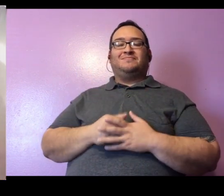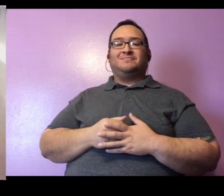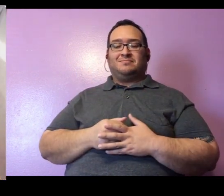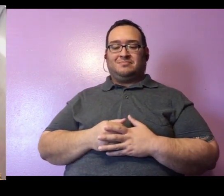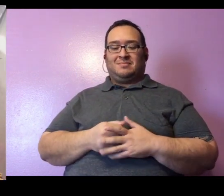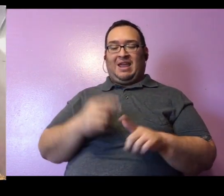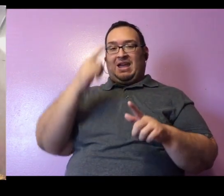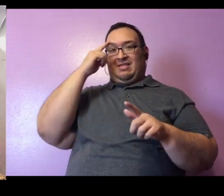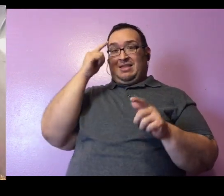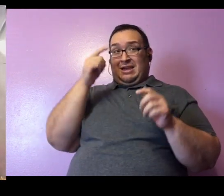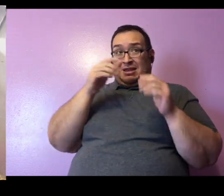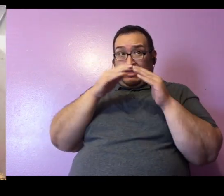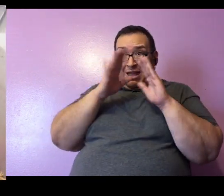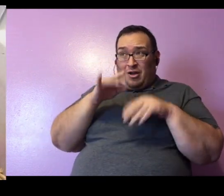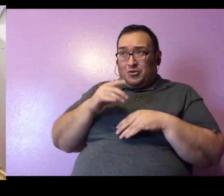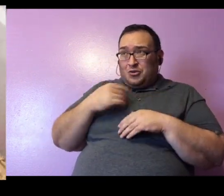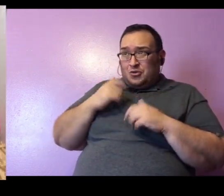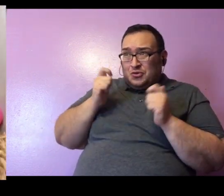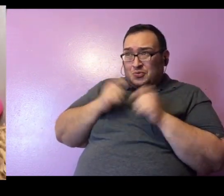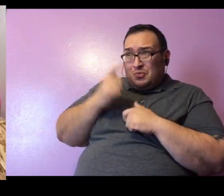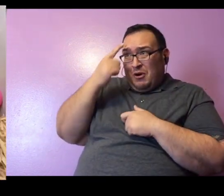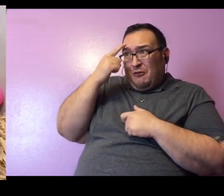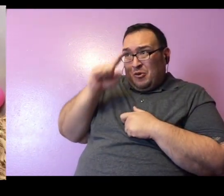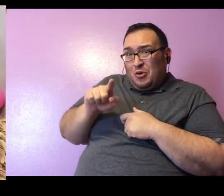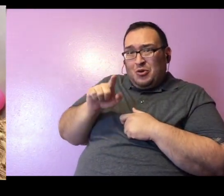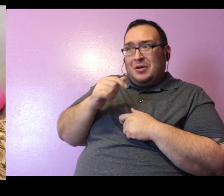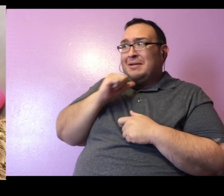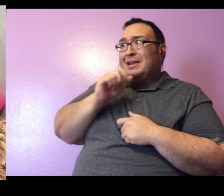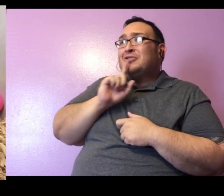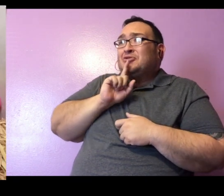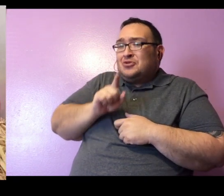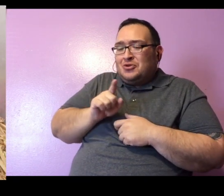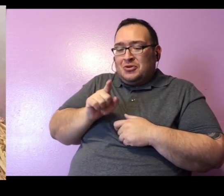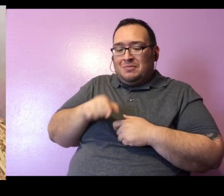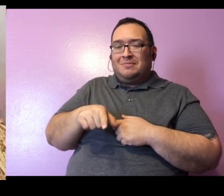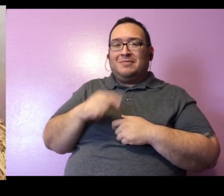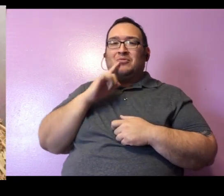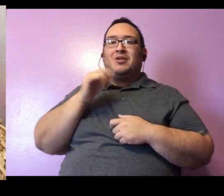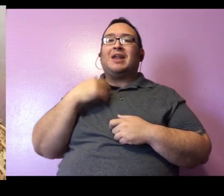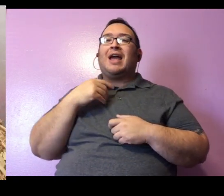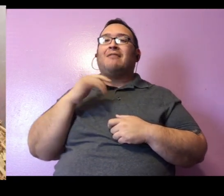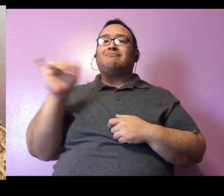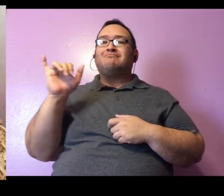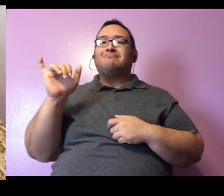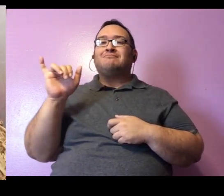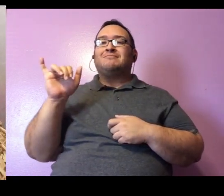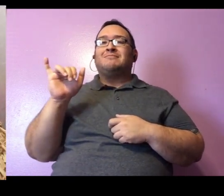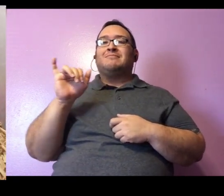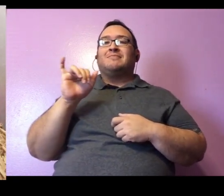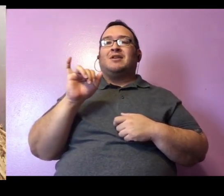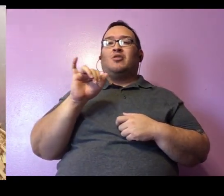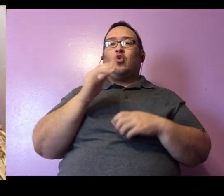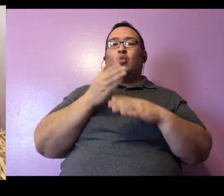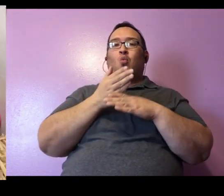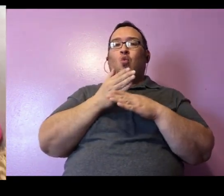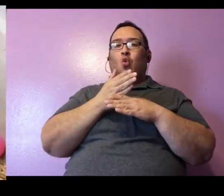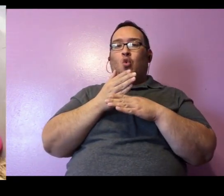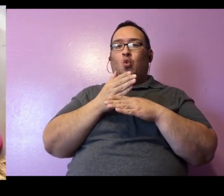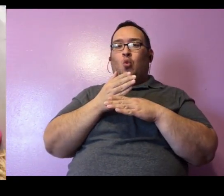I think that house is too small for you, Lucille. I'm not sure. She also has mulch tubs in her house for enrichment sometimes, so just for